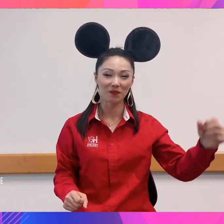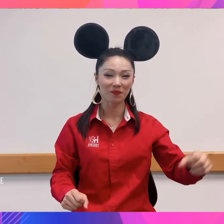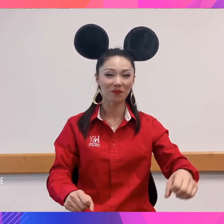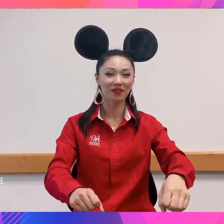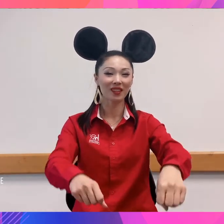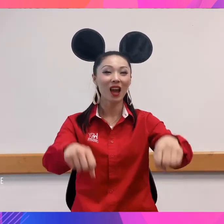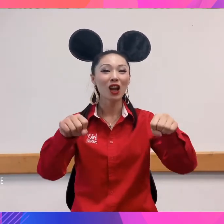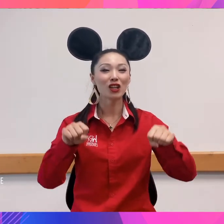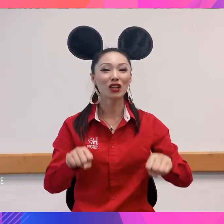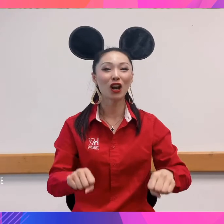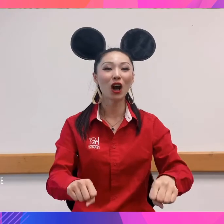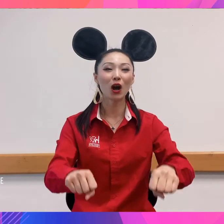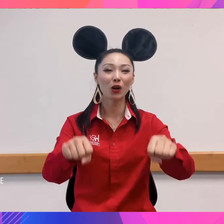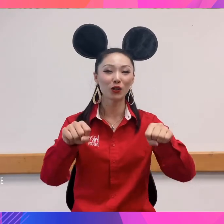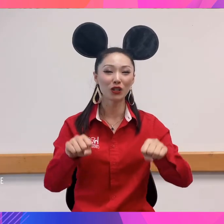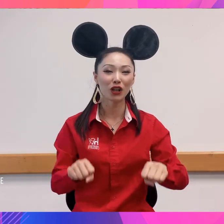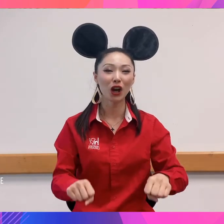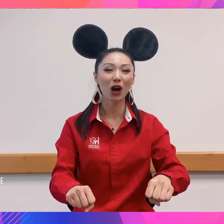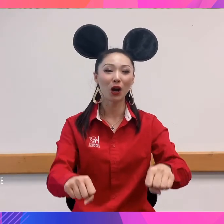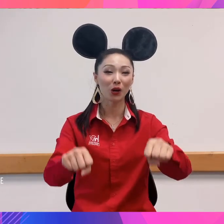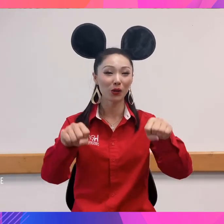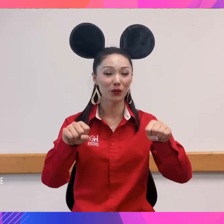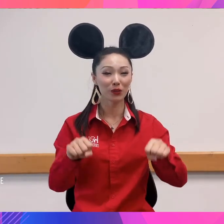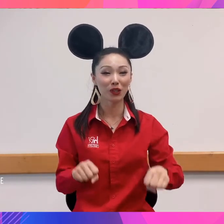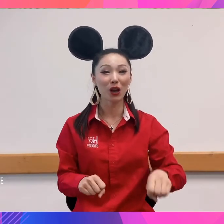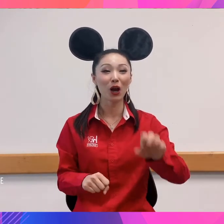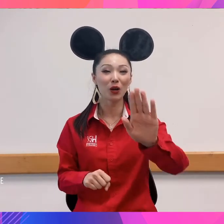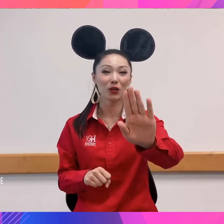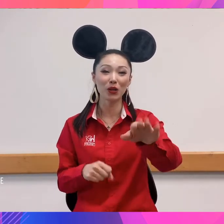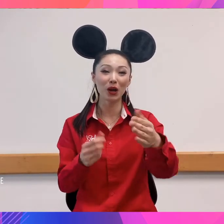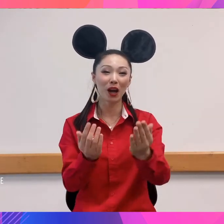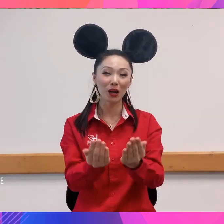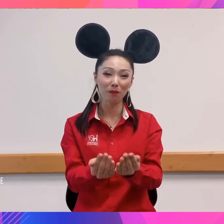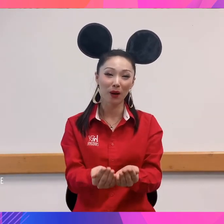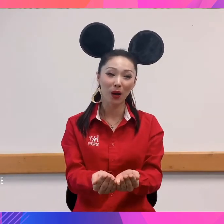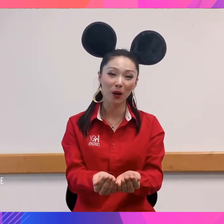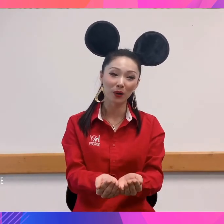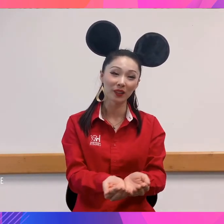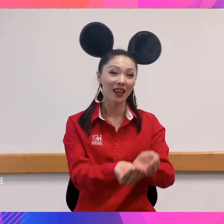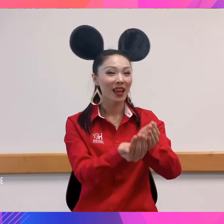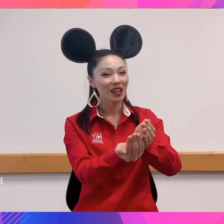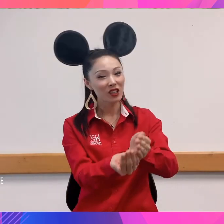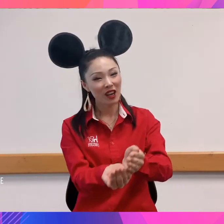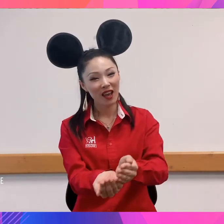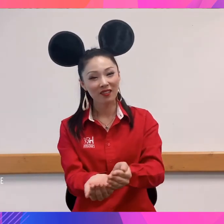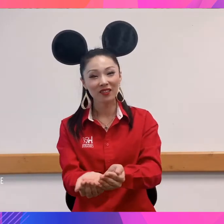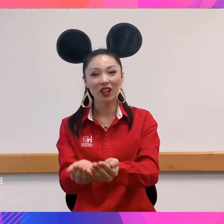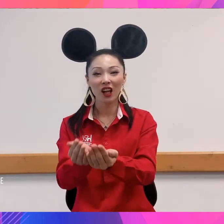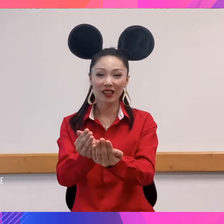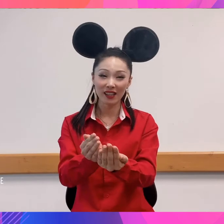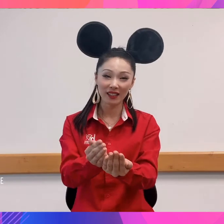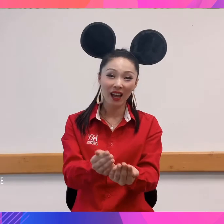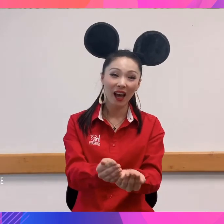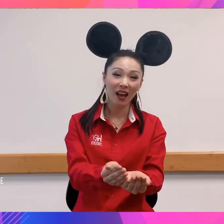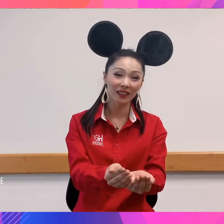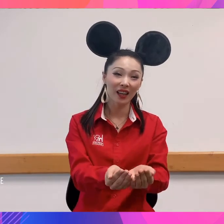Row, row, row your boat. Gently down the